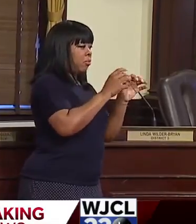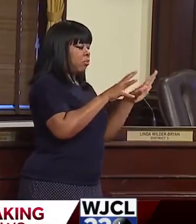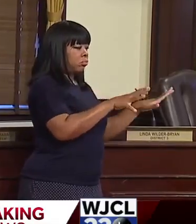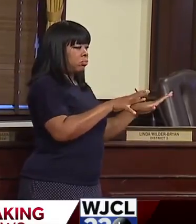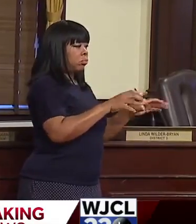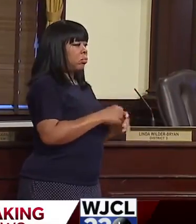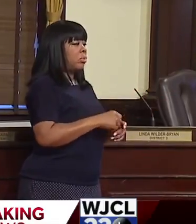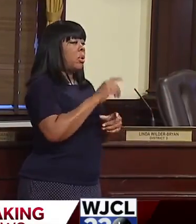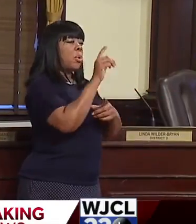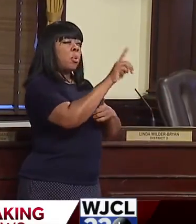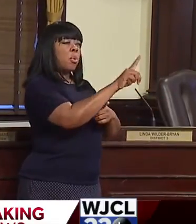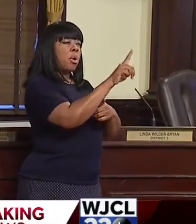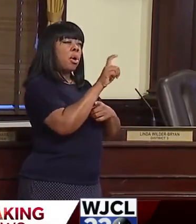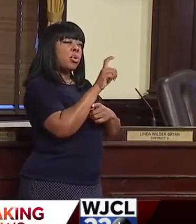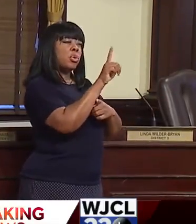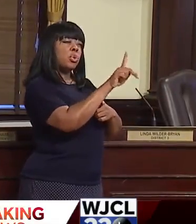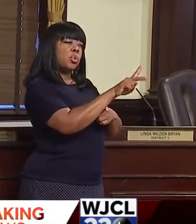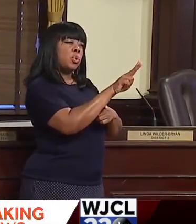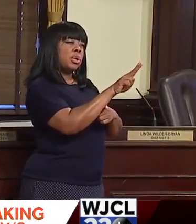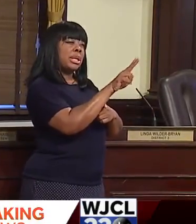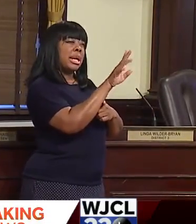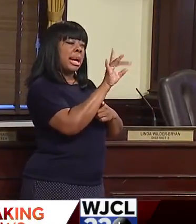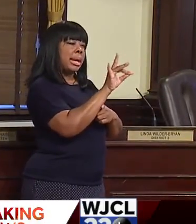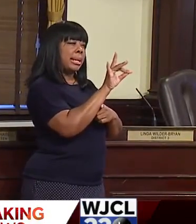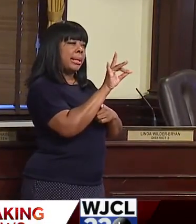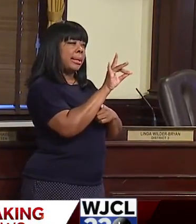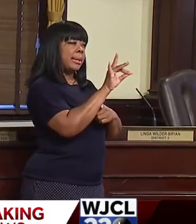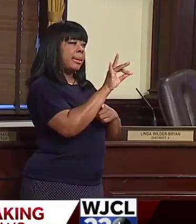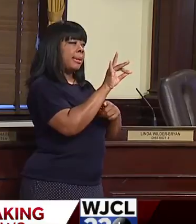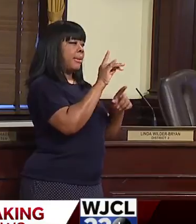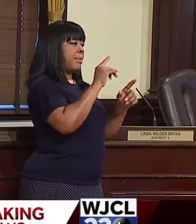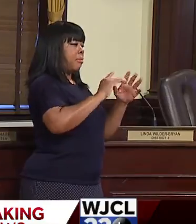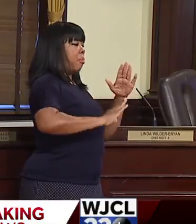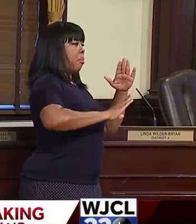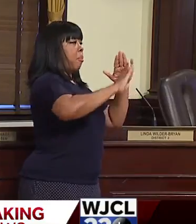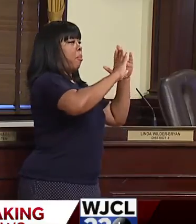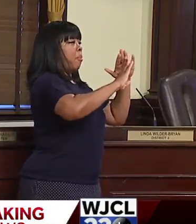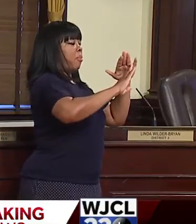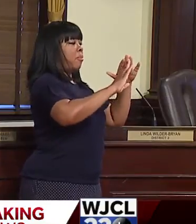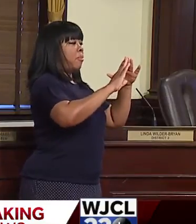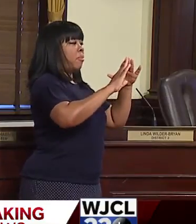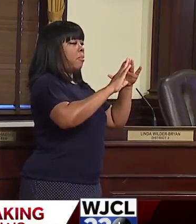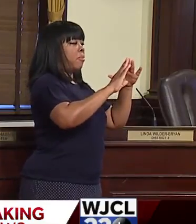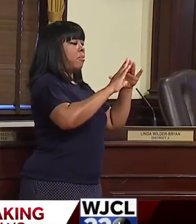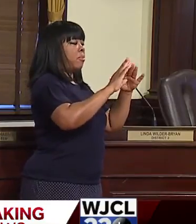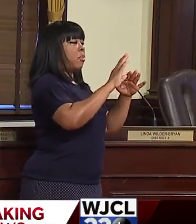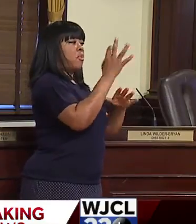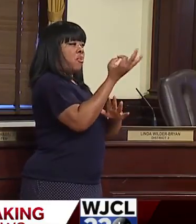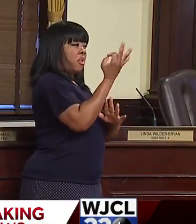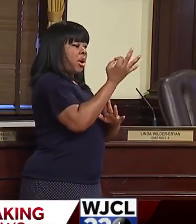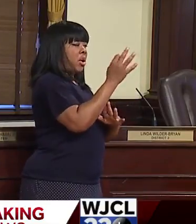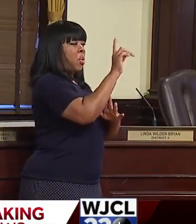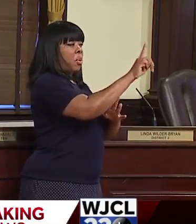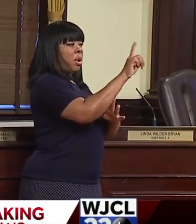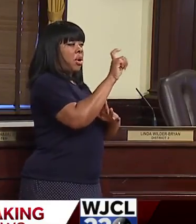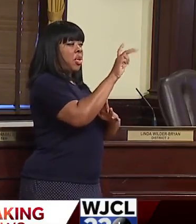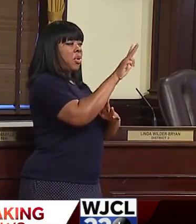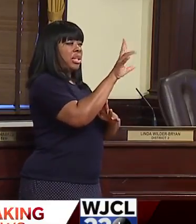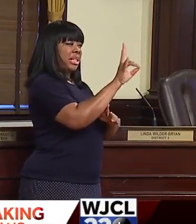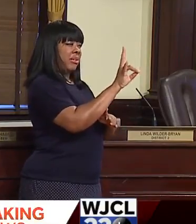128 after peaking on Friday and nearly 137.